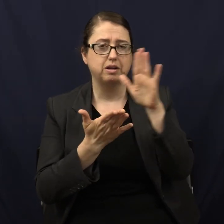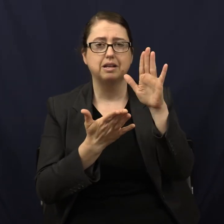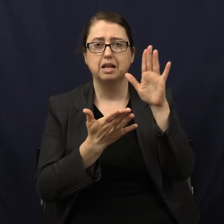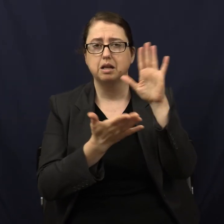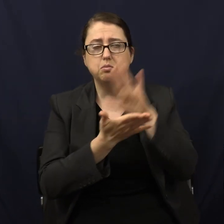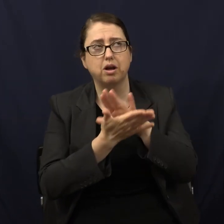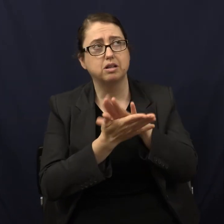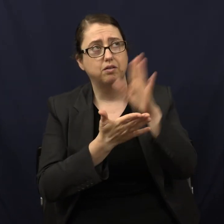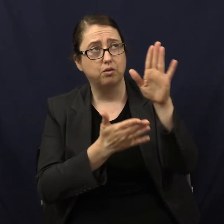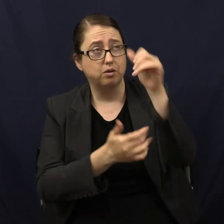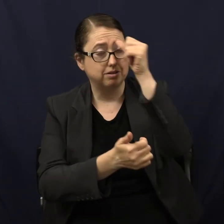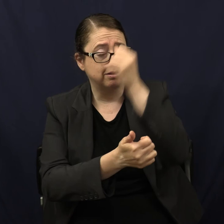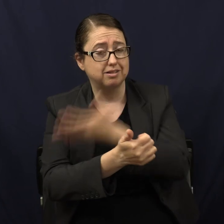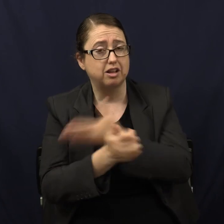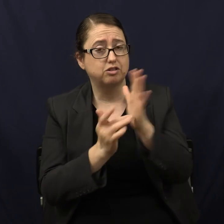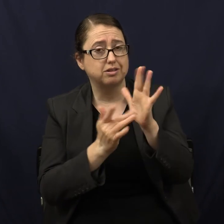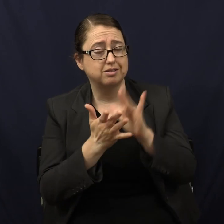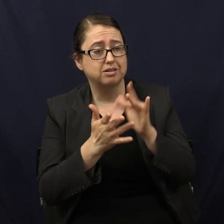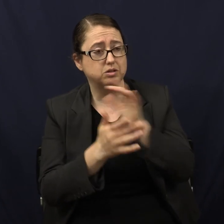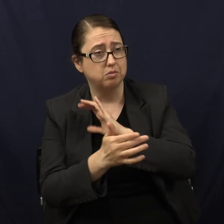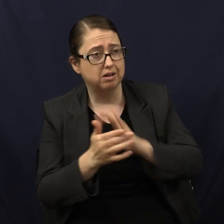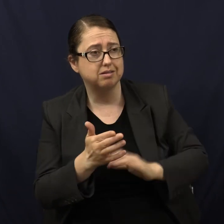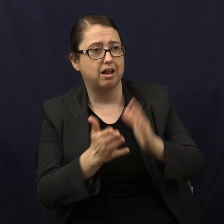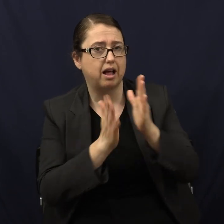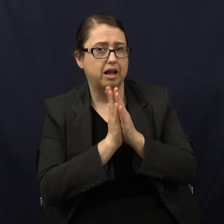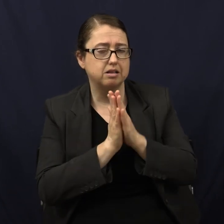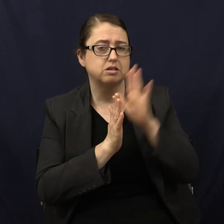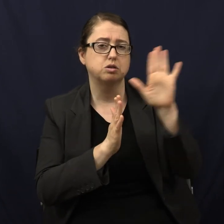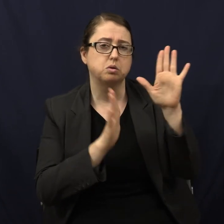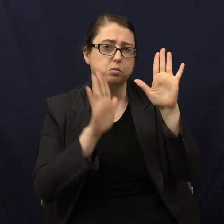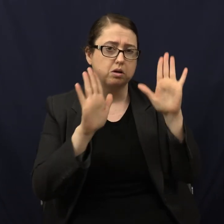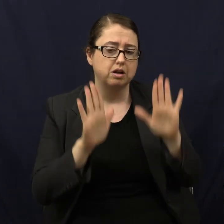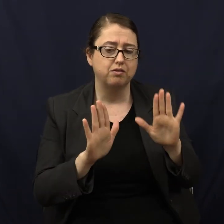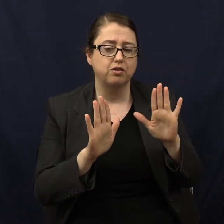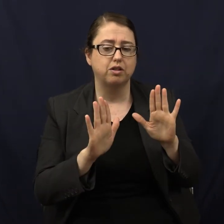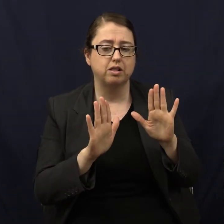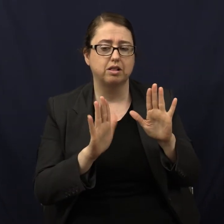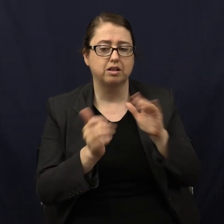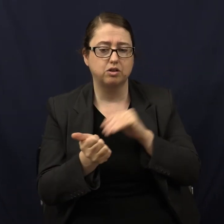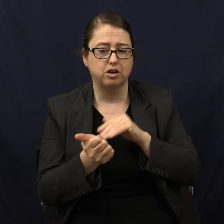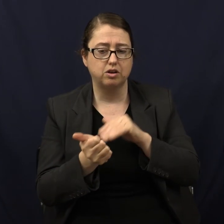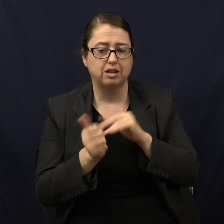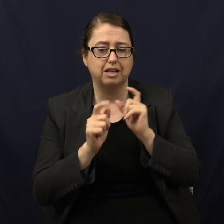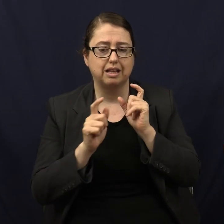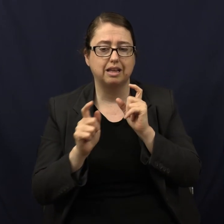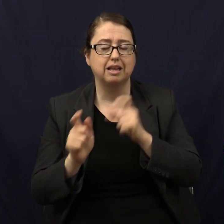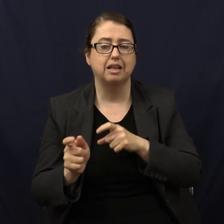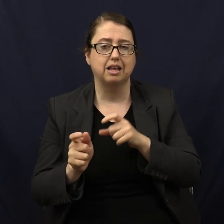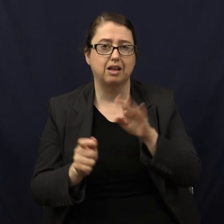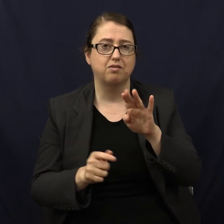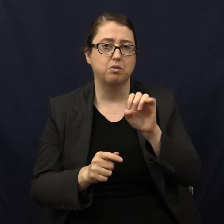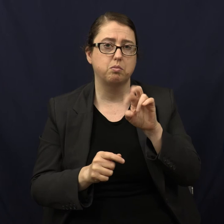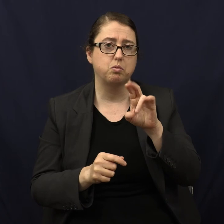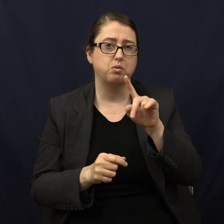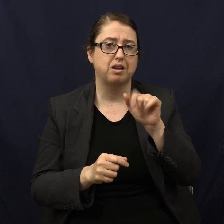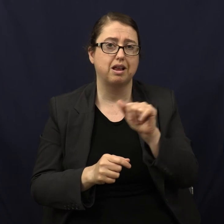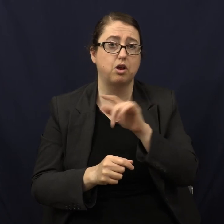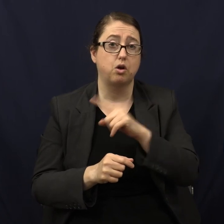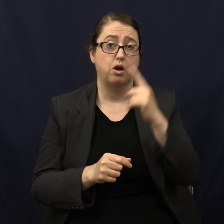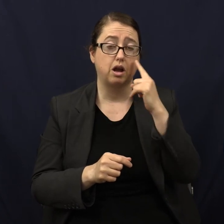and the praise of your Son, Jesus Christ, I ask in his name, the great physician, that you would give Barita her sight back again.